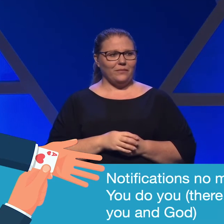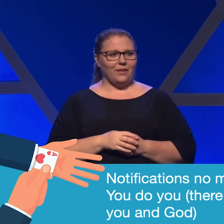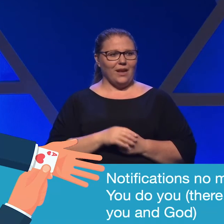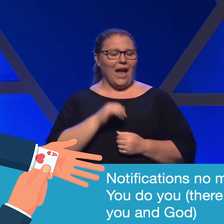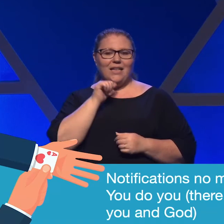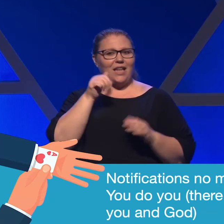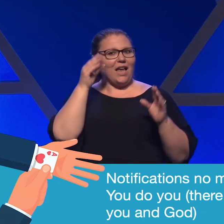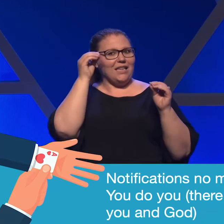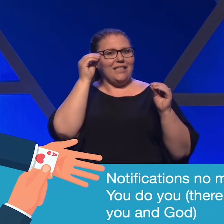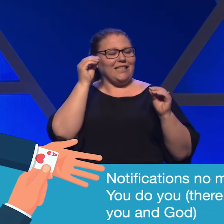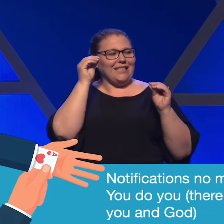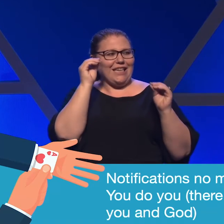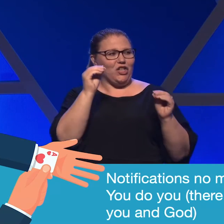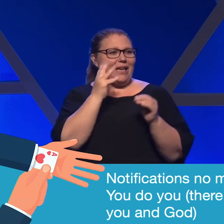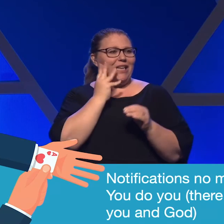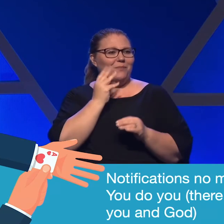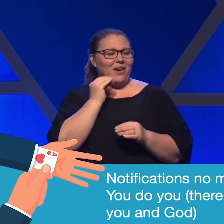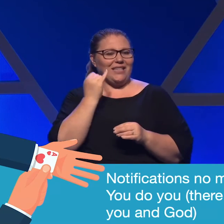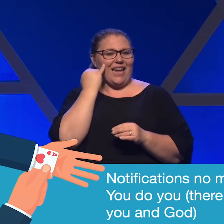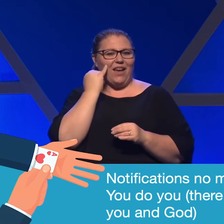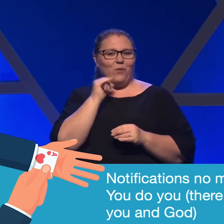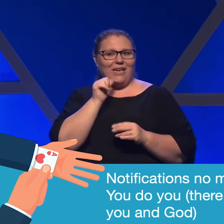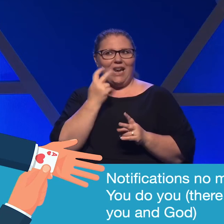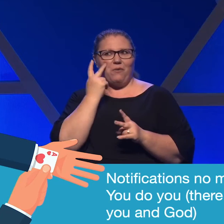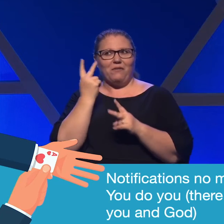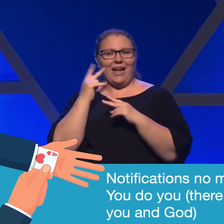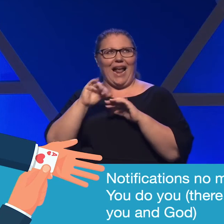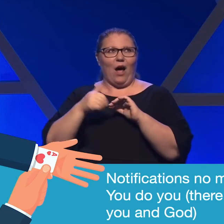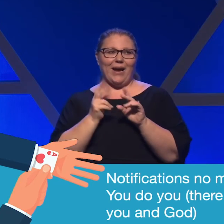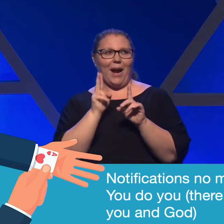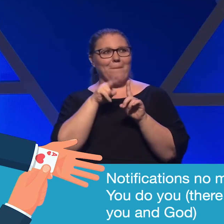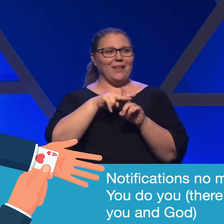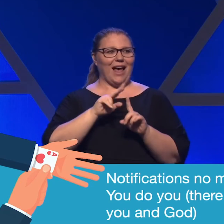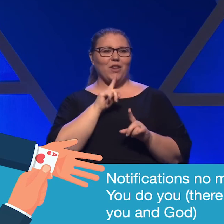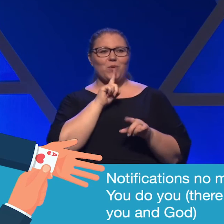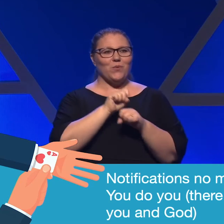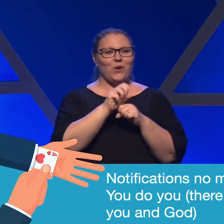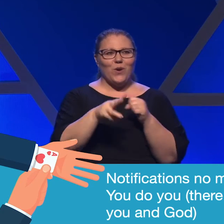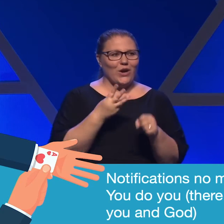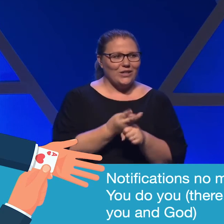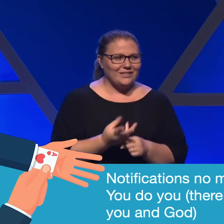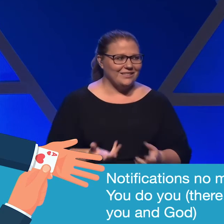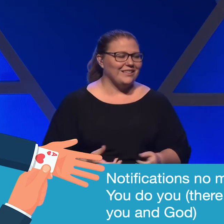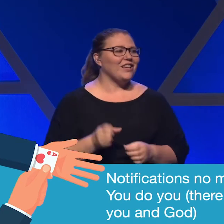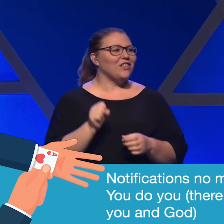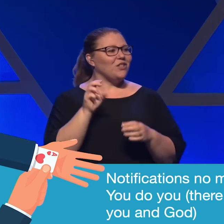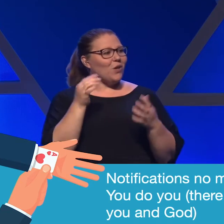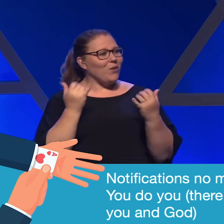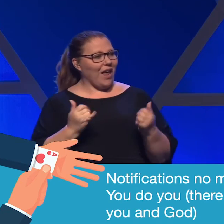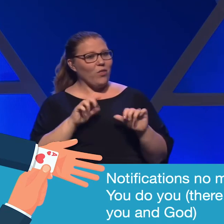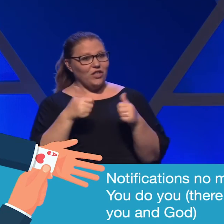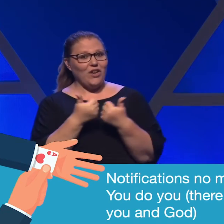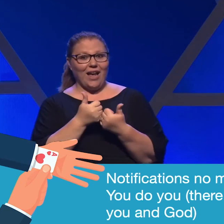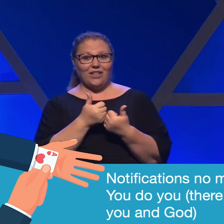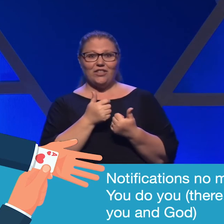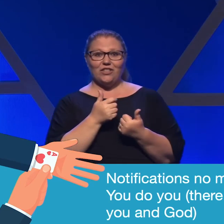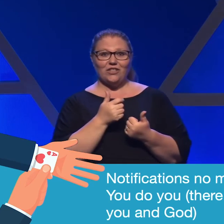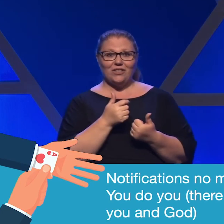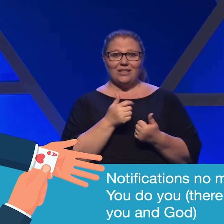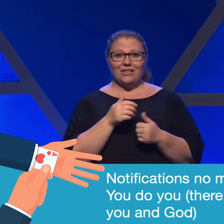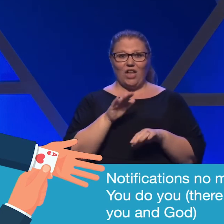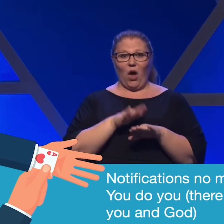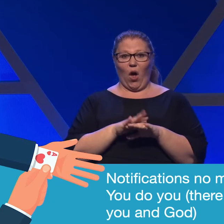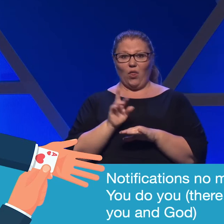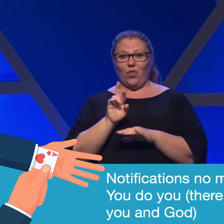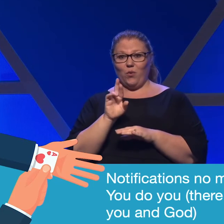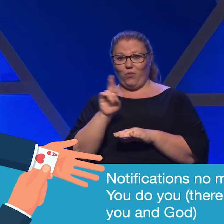teaching experience if we didn't have to reflect on how are we going to apply this to real world. So now the challenge is on the right side of your